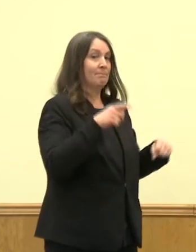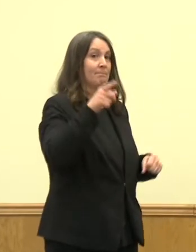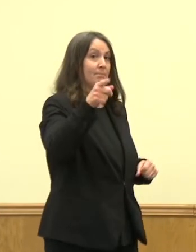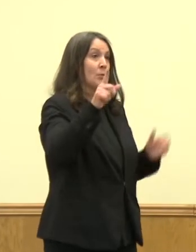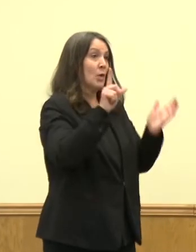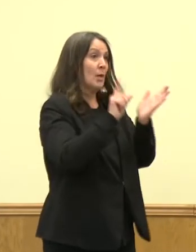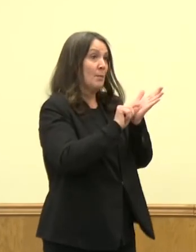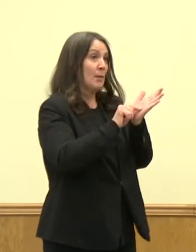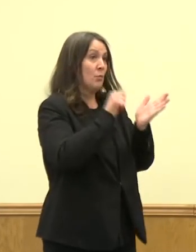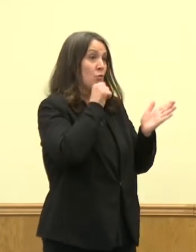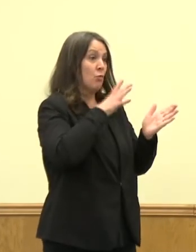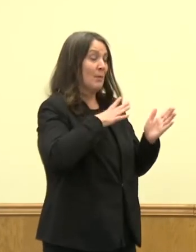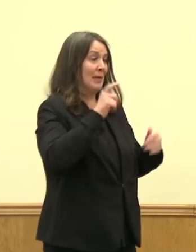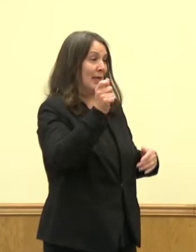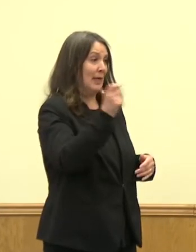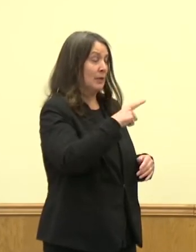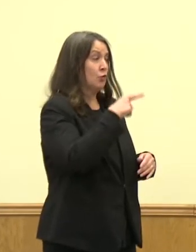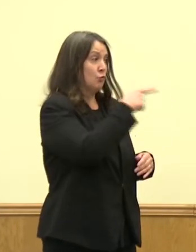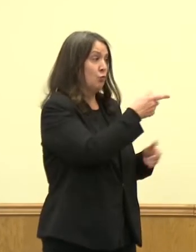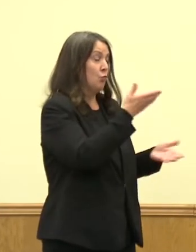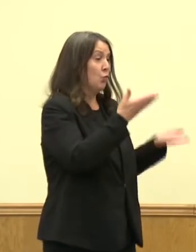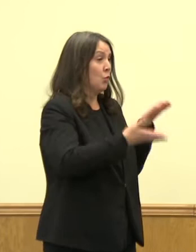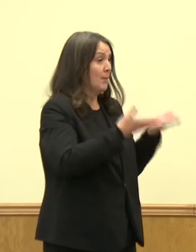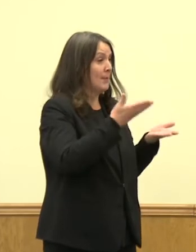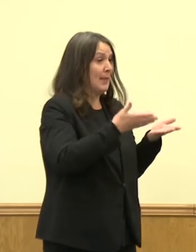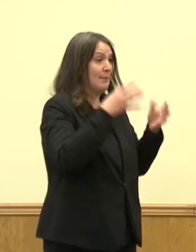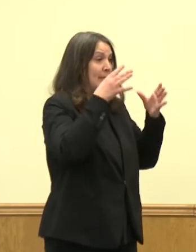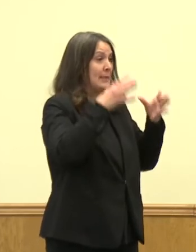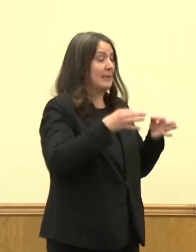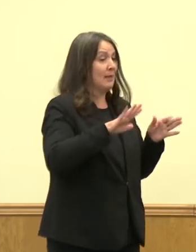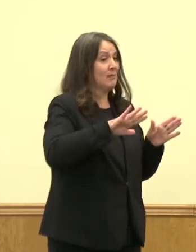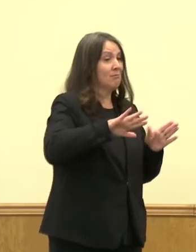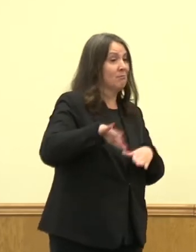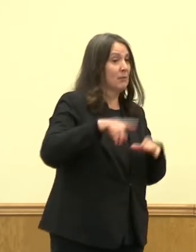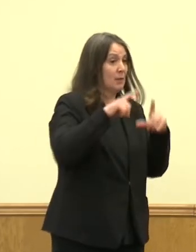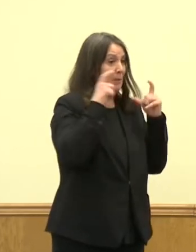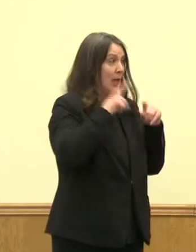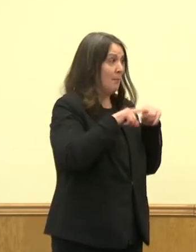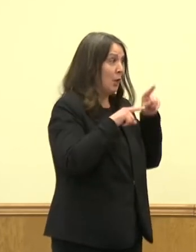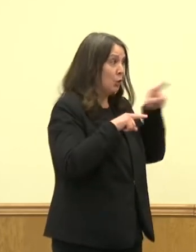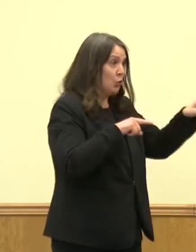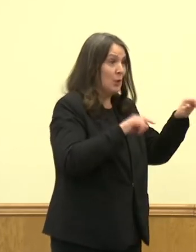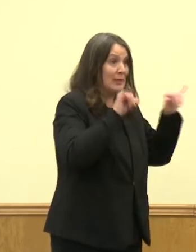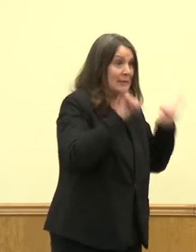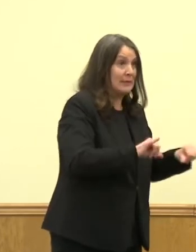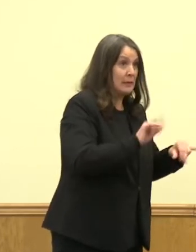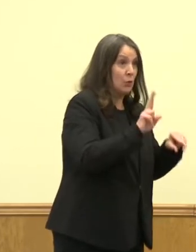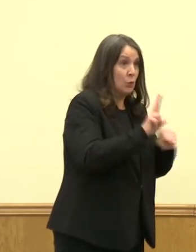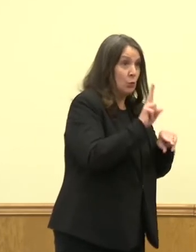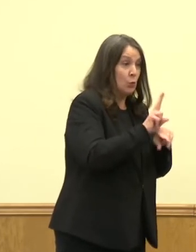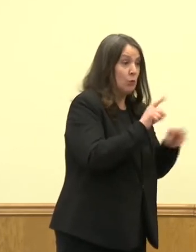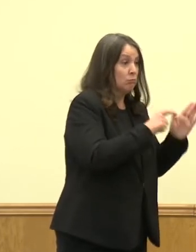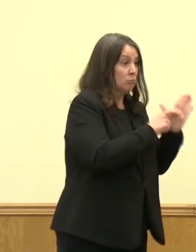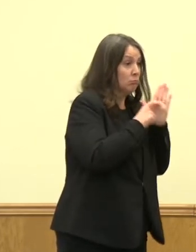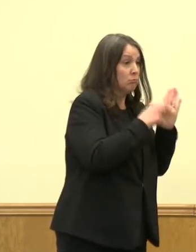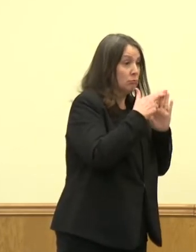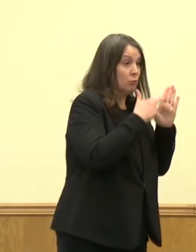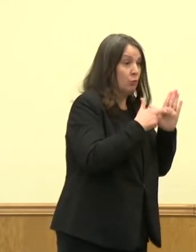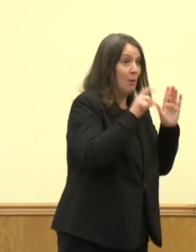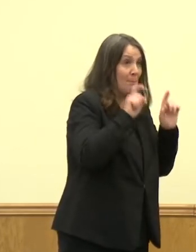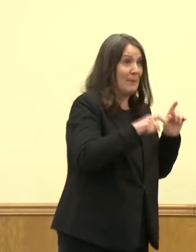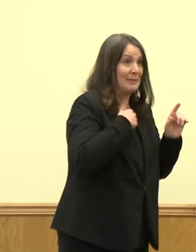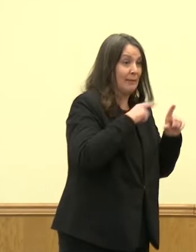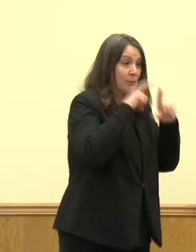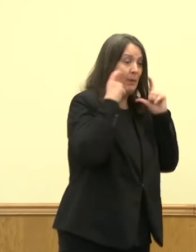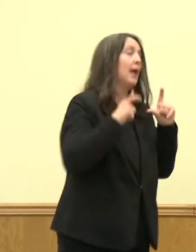but you as the overriding, overriding, are still going to recommend it? Absolutely, we're going to recommend it.